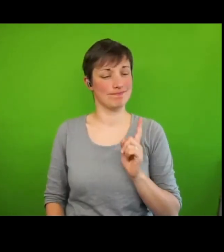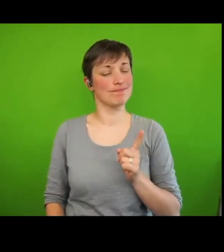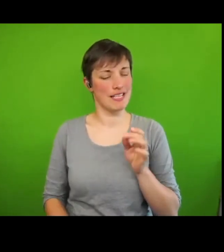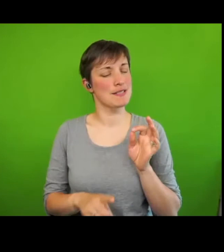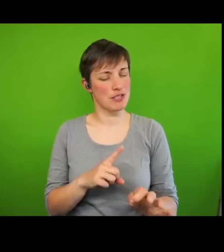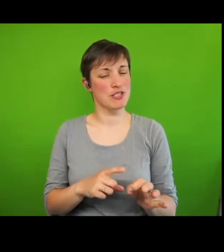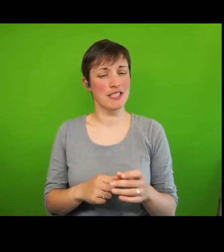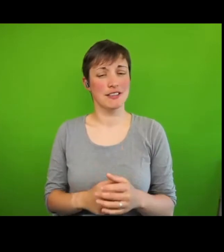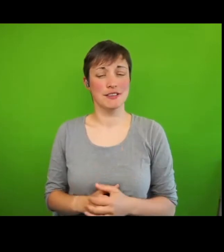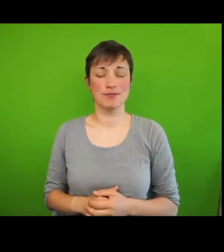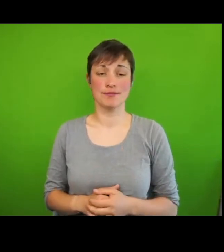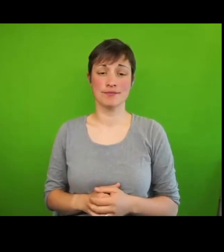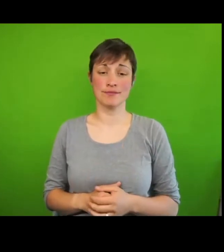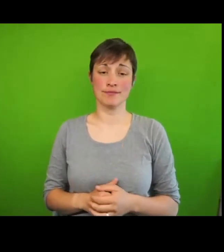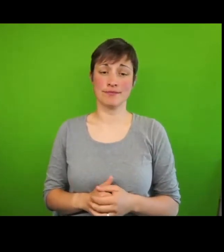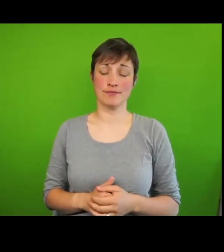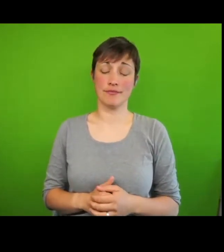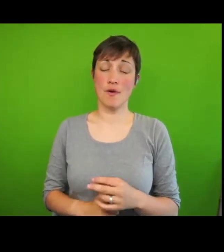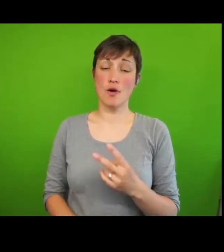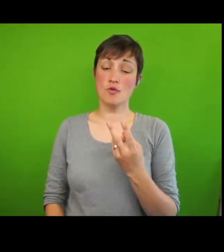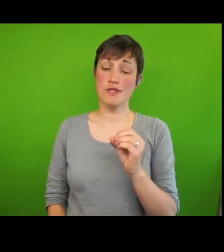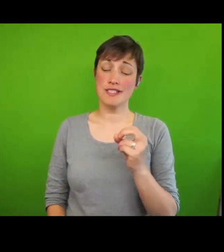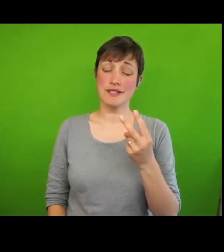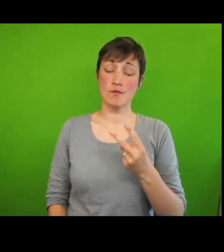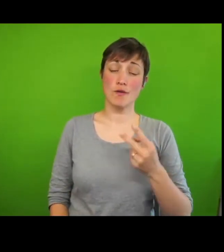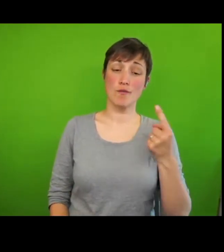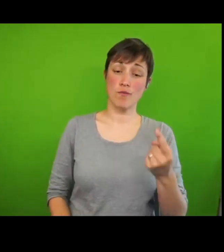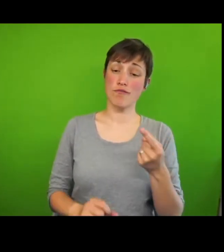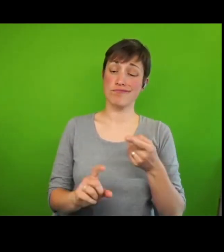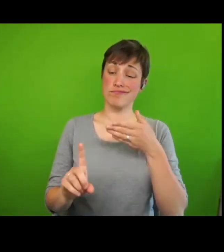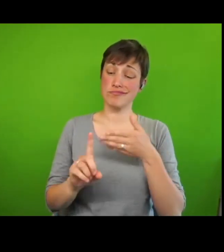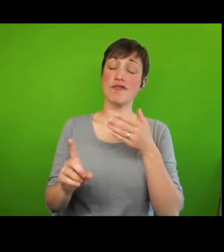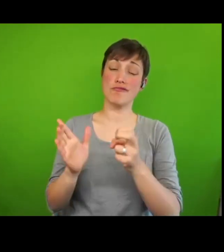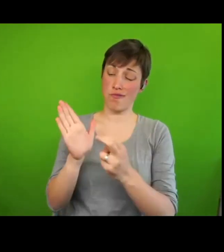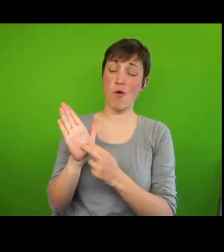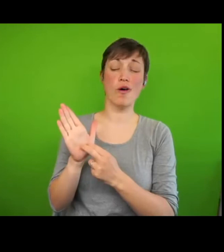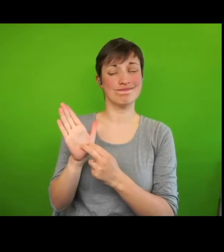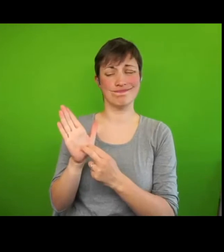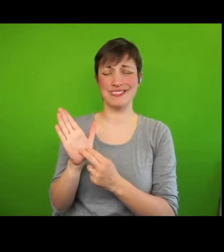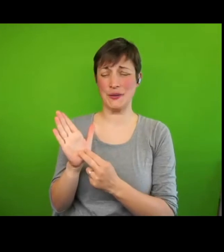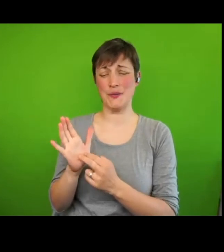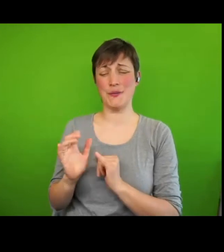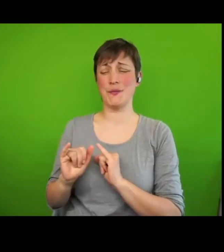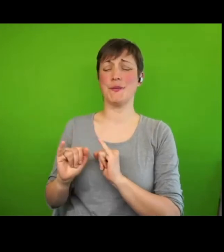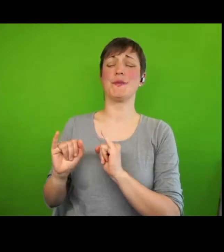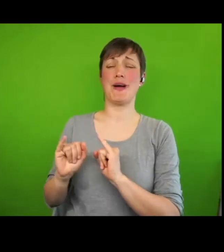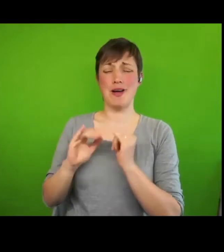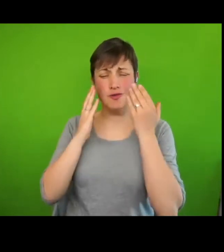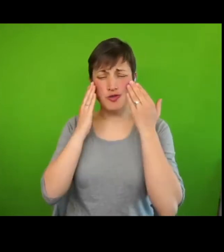The results of our 2021 indicated report show worrying trends in our city.